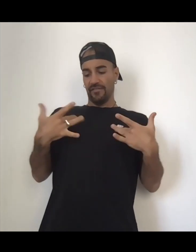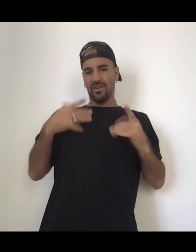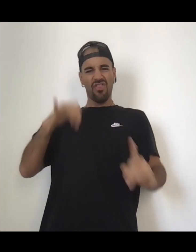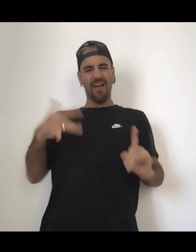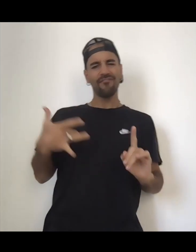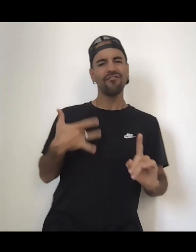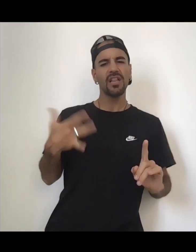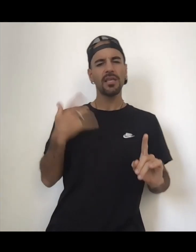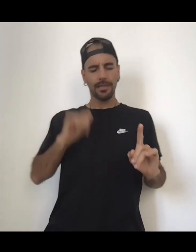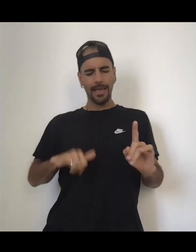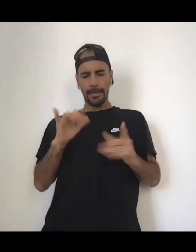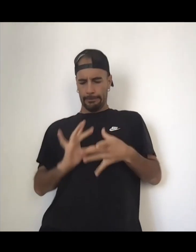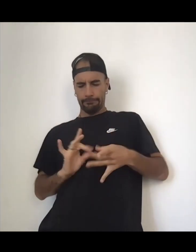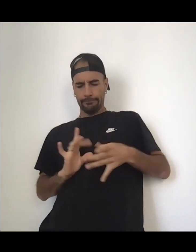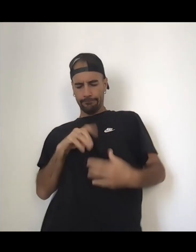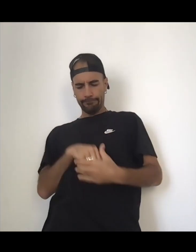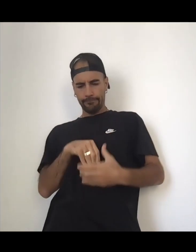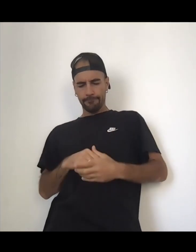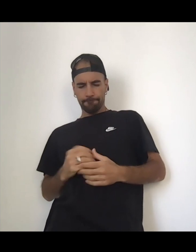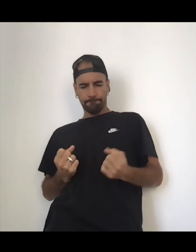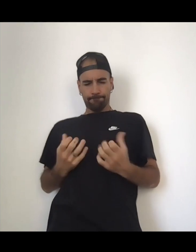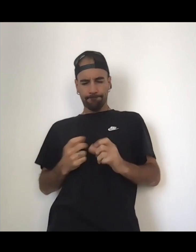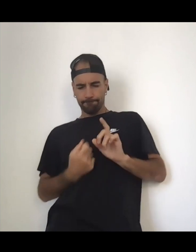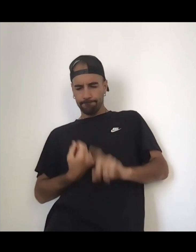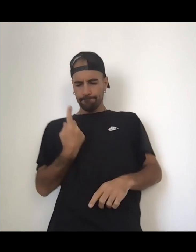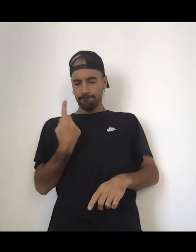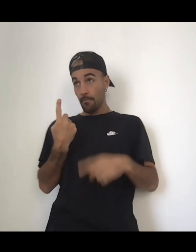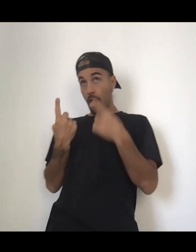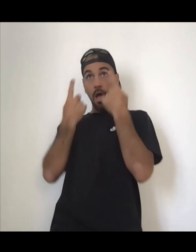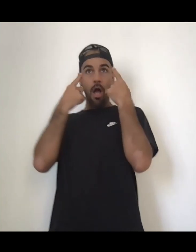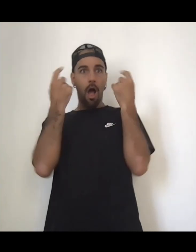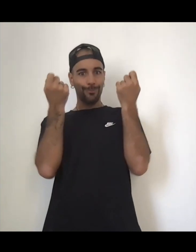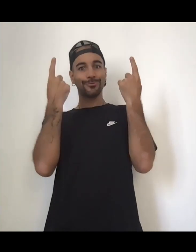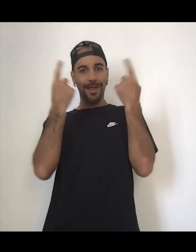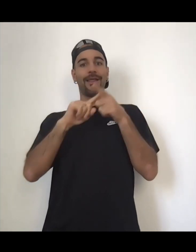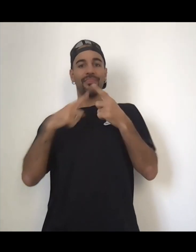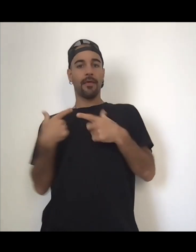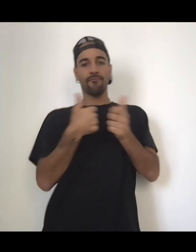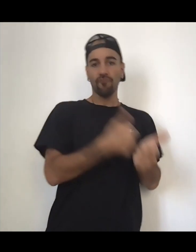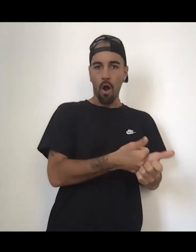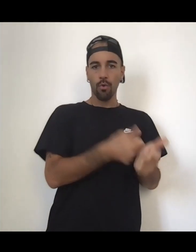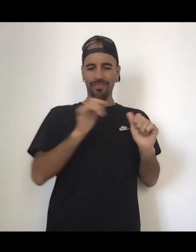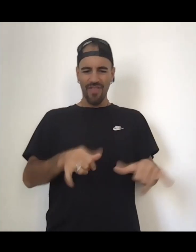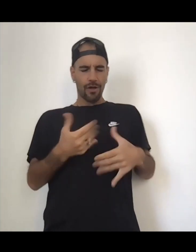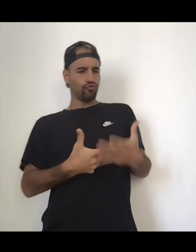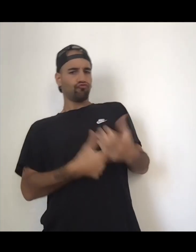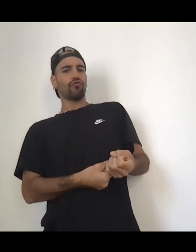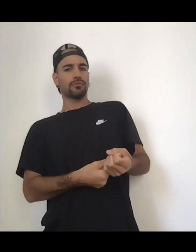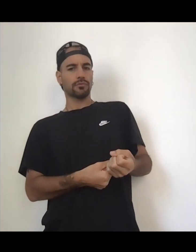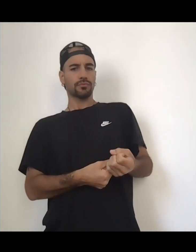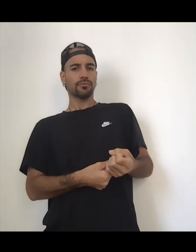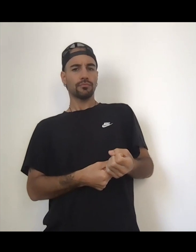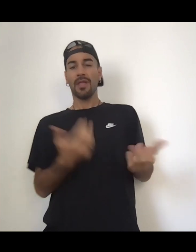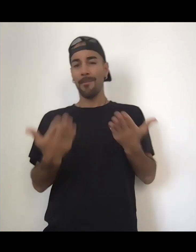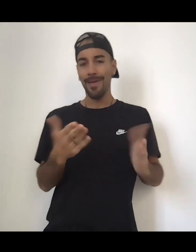you, you know, down the path of least resistance. And then when you feel that or you hear that, you need to follow it. And that's when you need to trust yourself and say, okay,